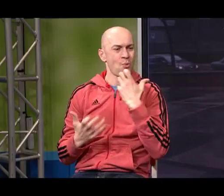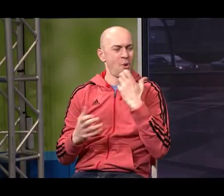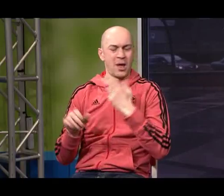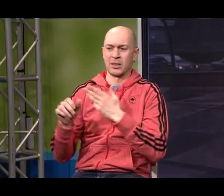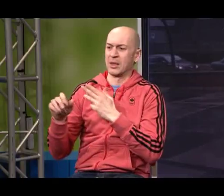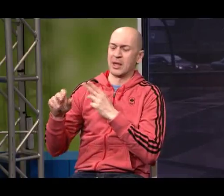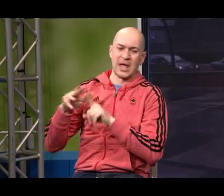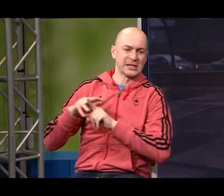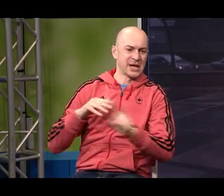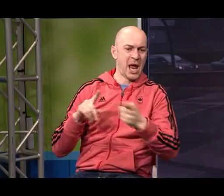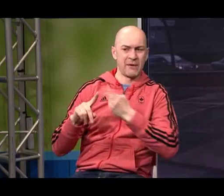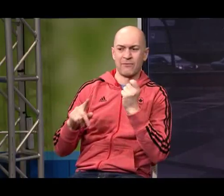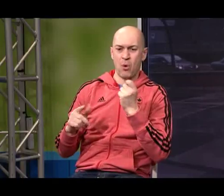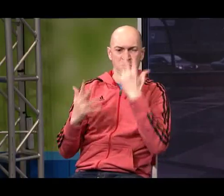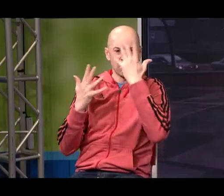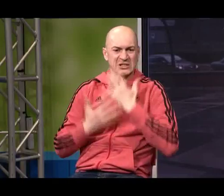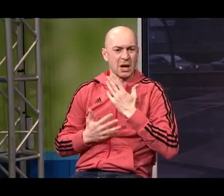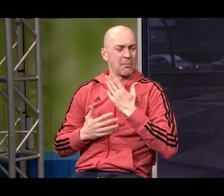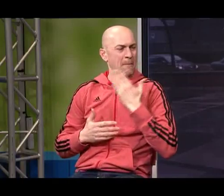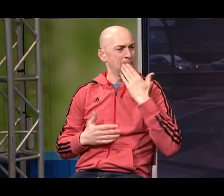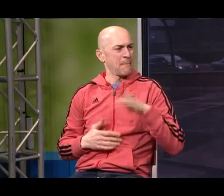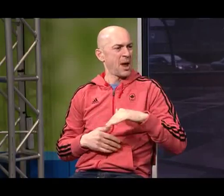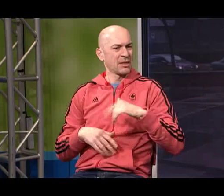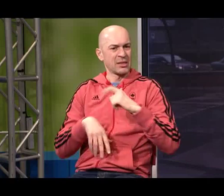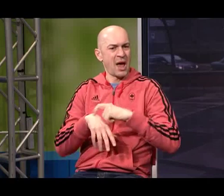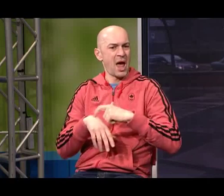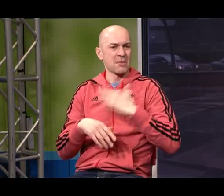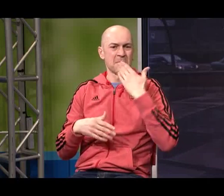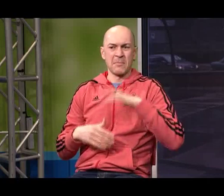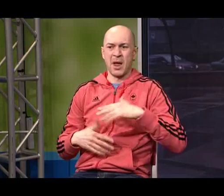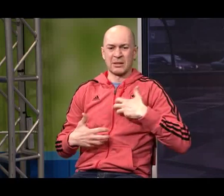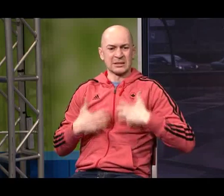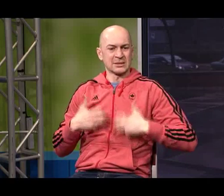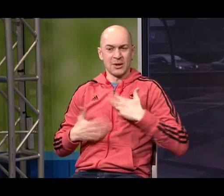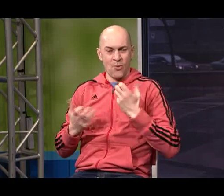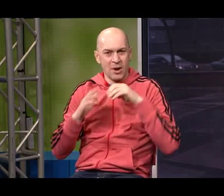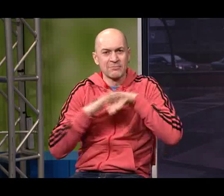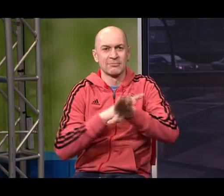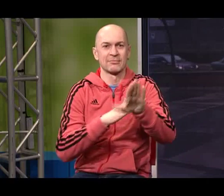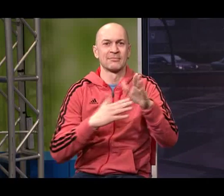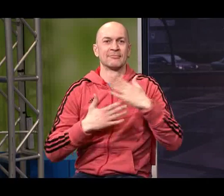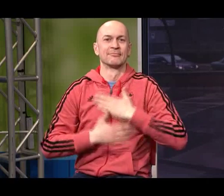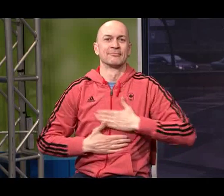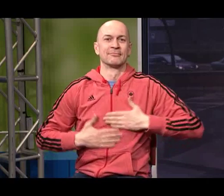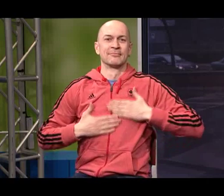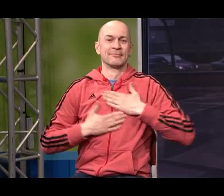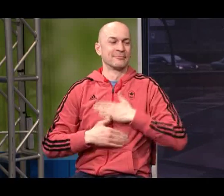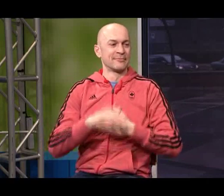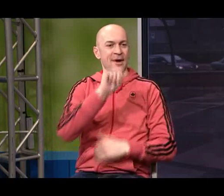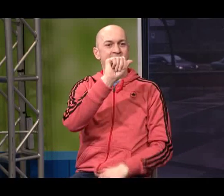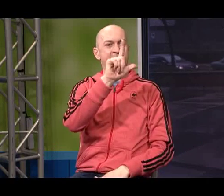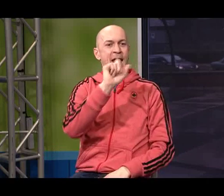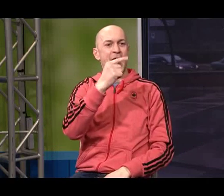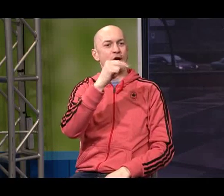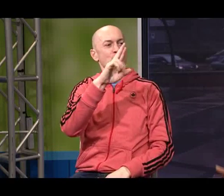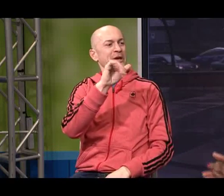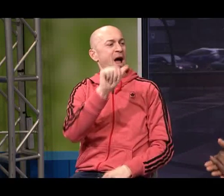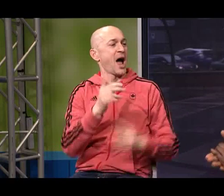full house And I believe that people just needed that escape They needed that time where they could just forget it all